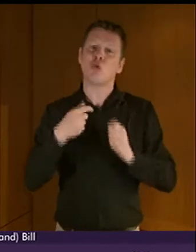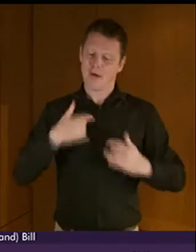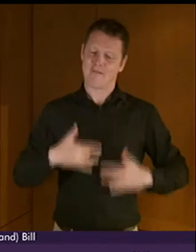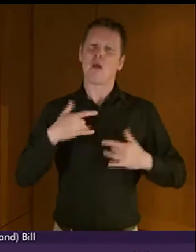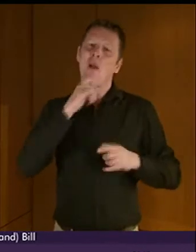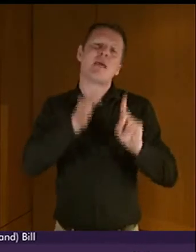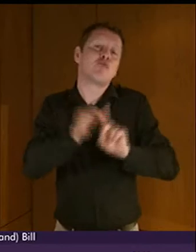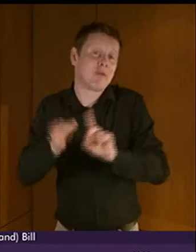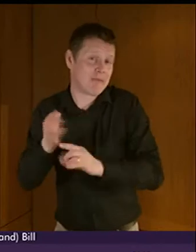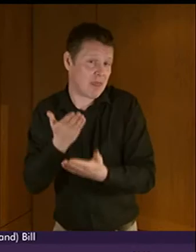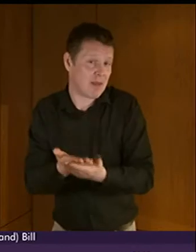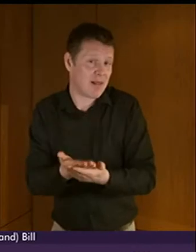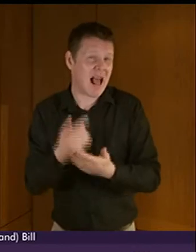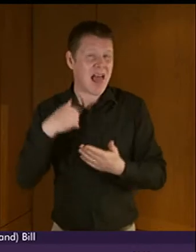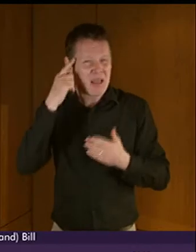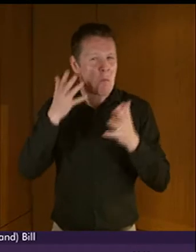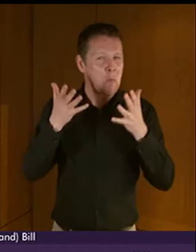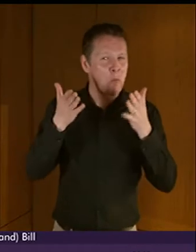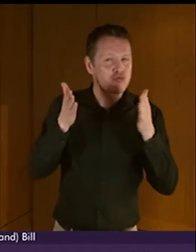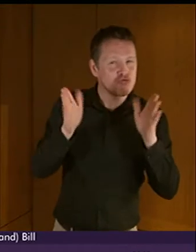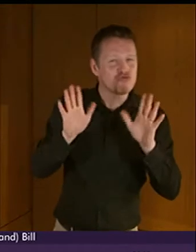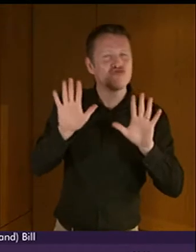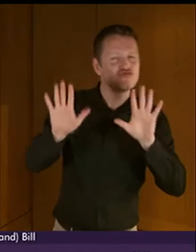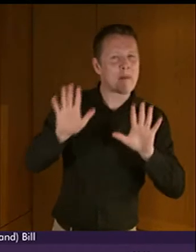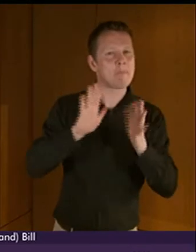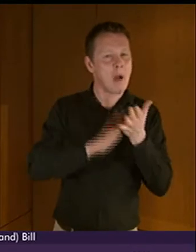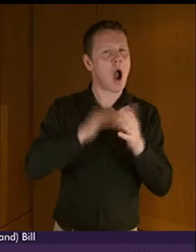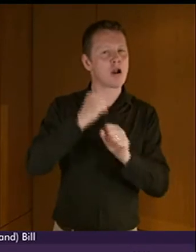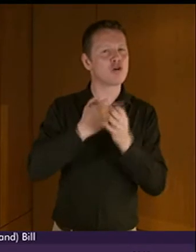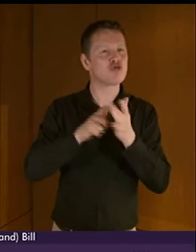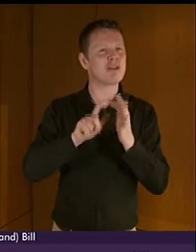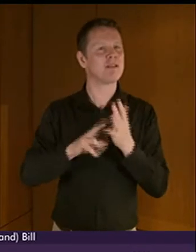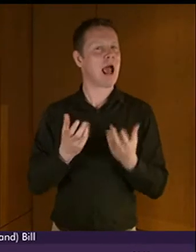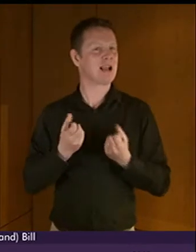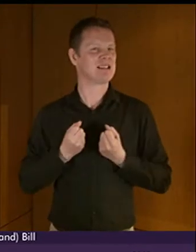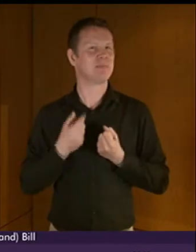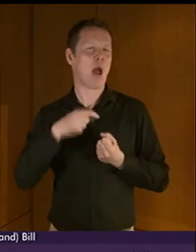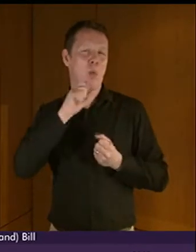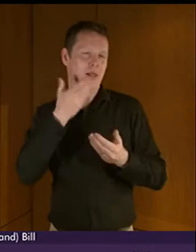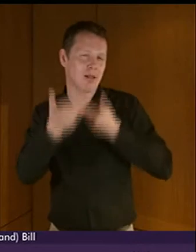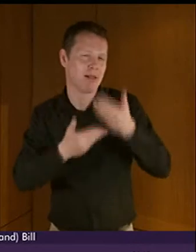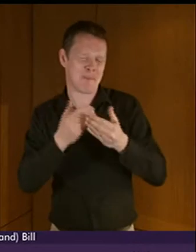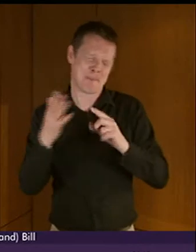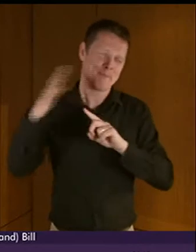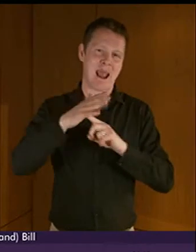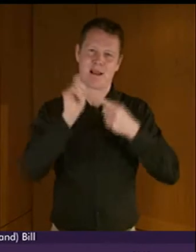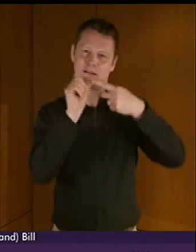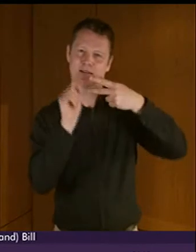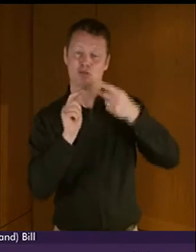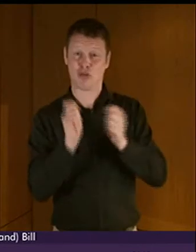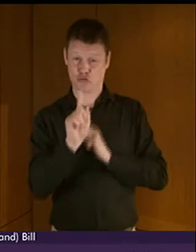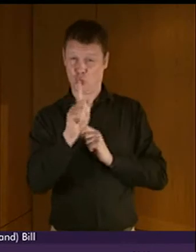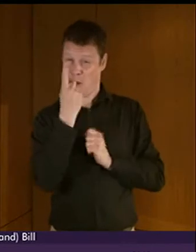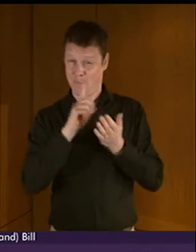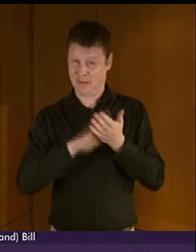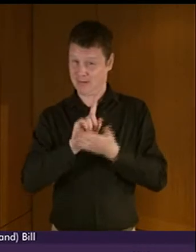broadly Mark Griffin has accepted. I will describe the main changes in just a minute. First, think it is